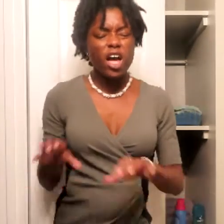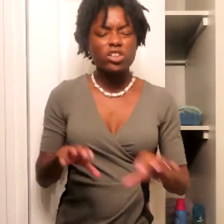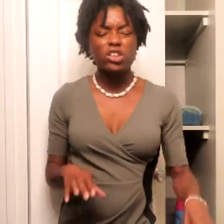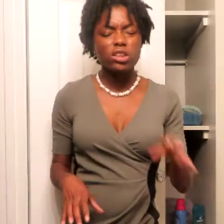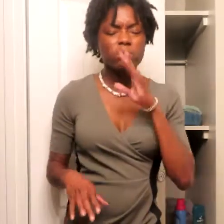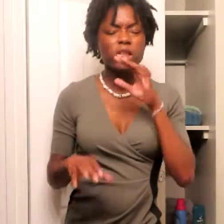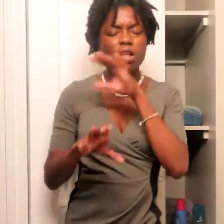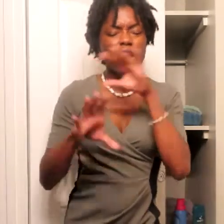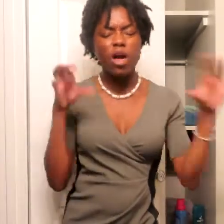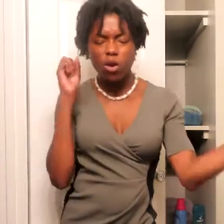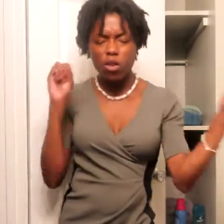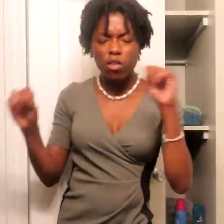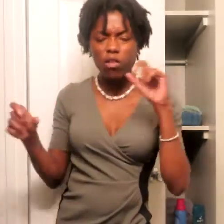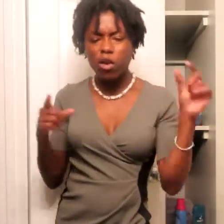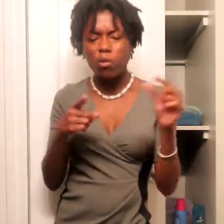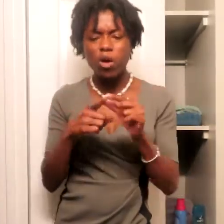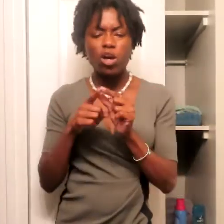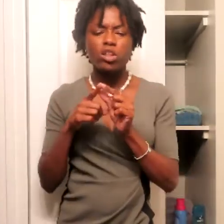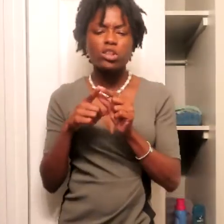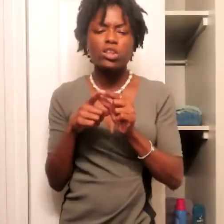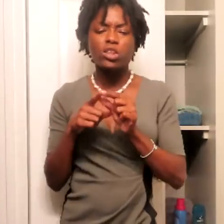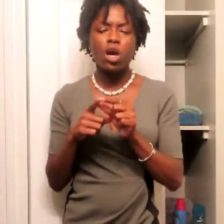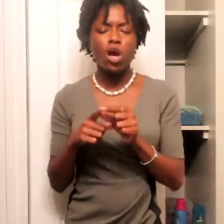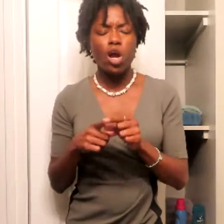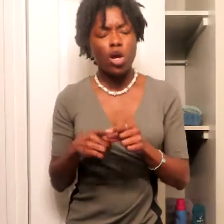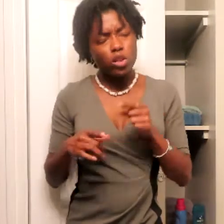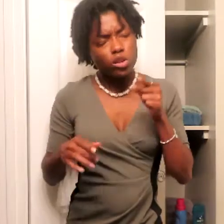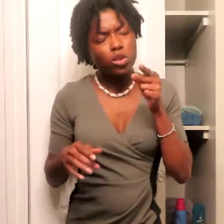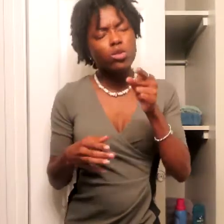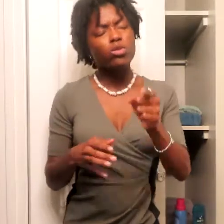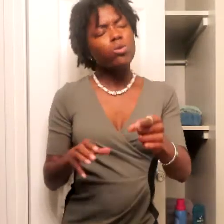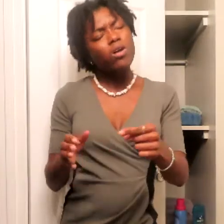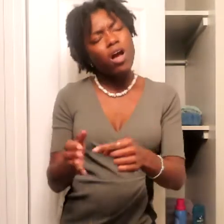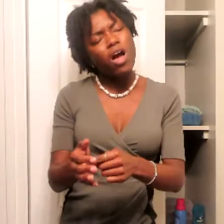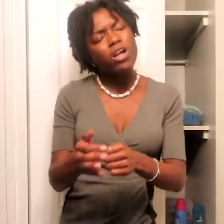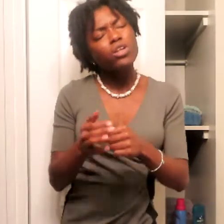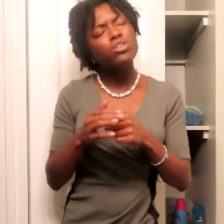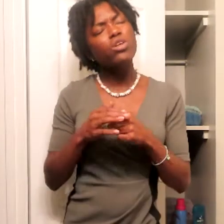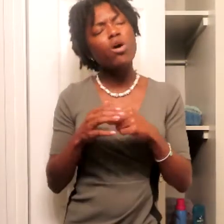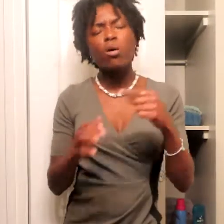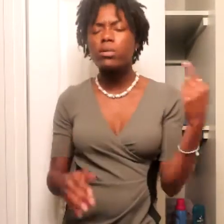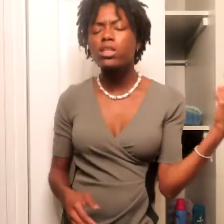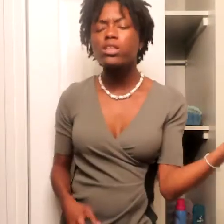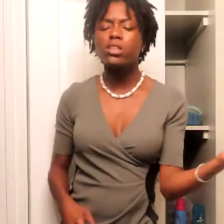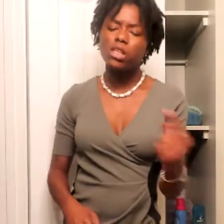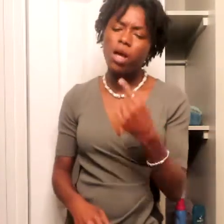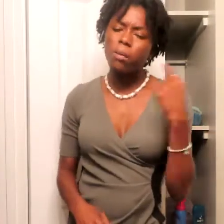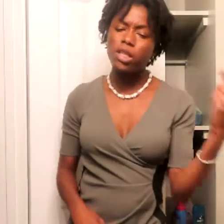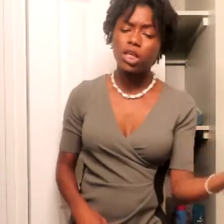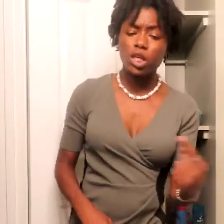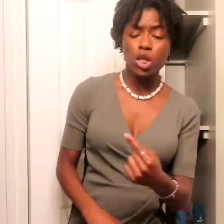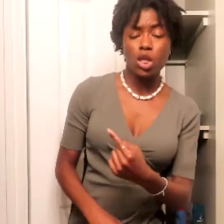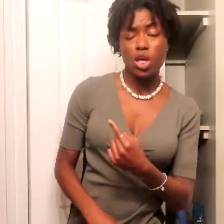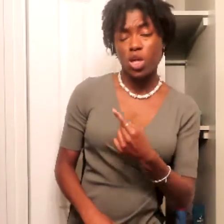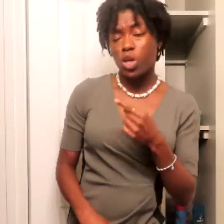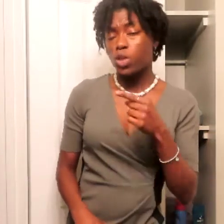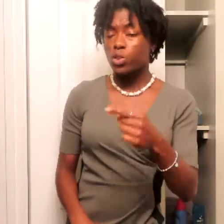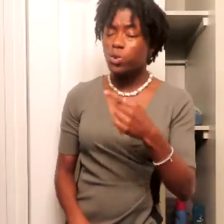Actions speak louder than words So you gotta show me something You